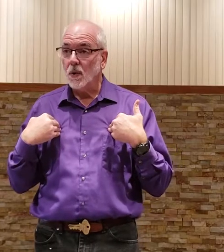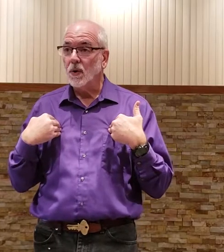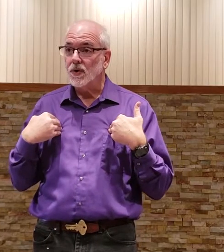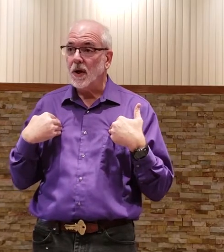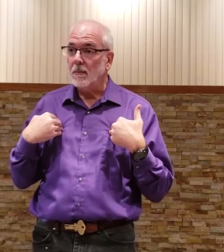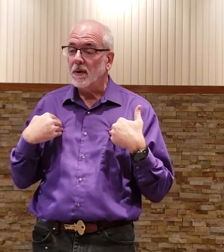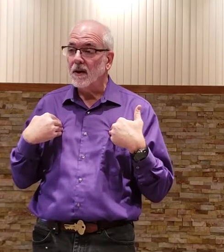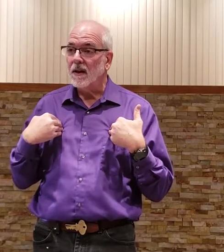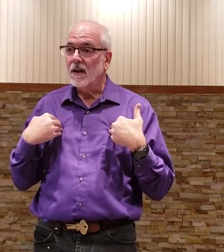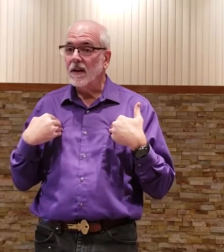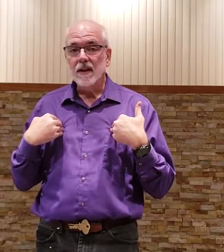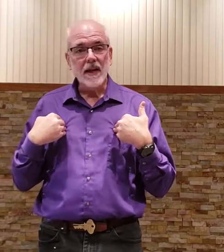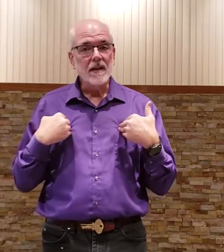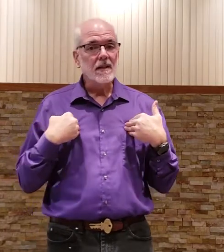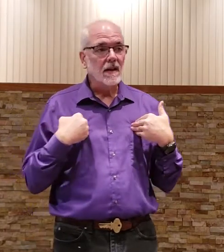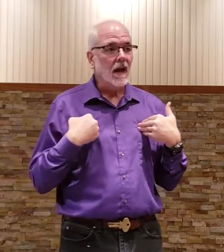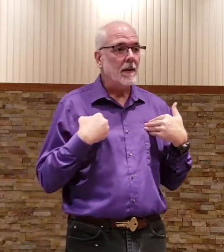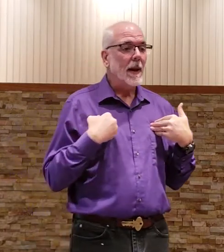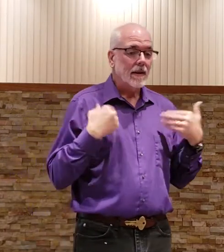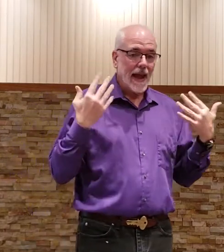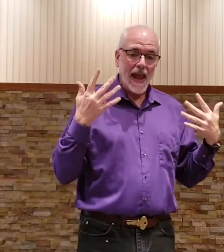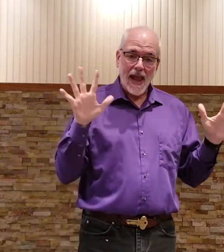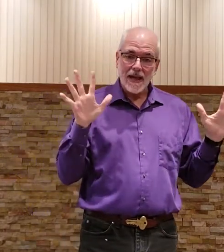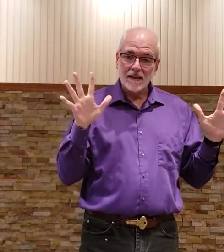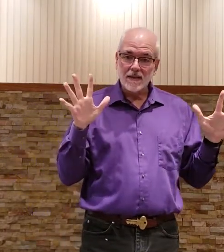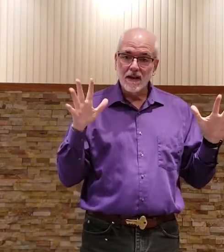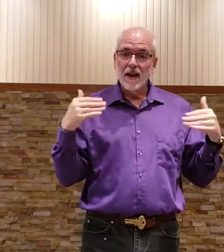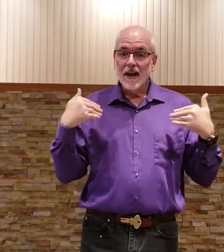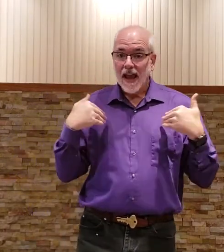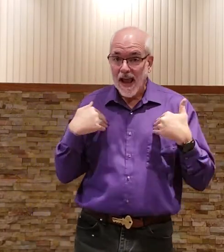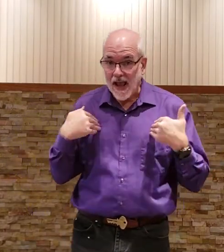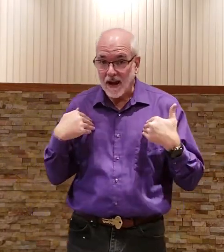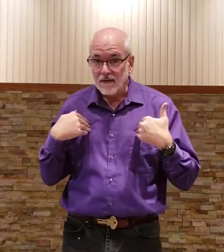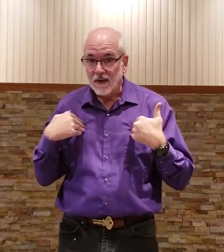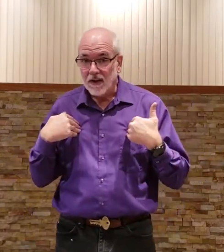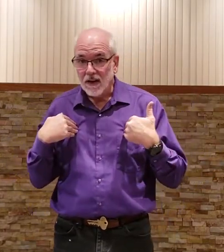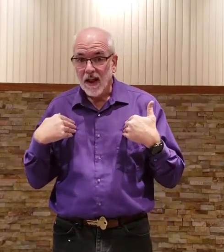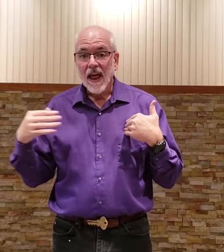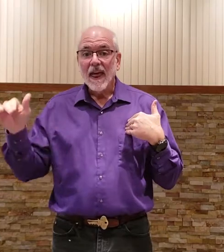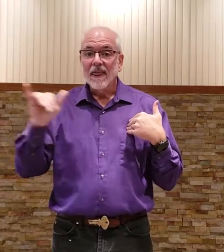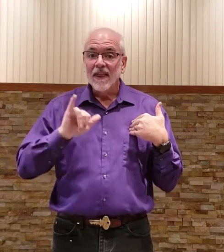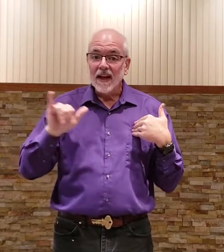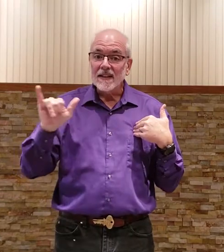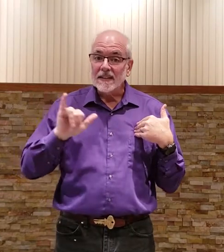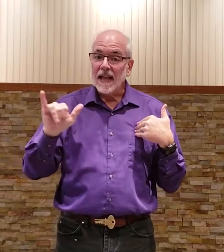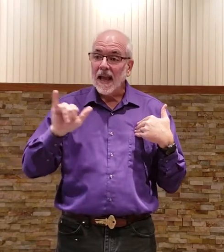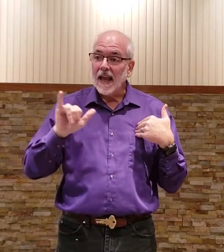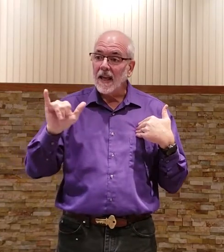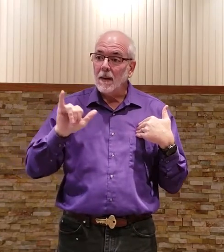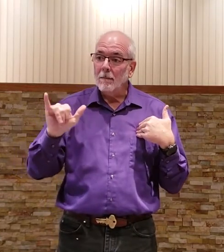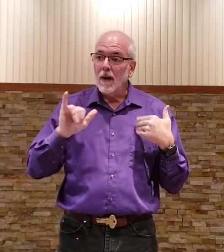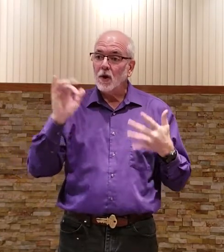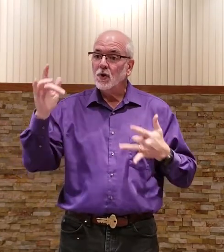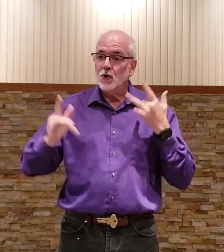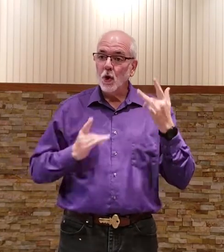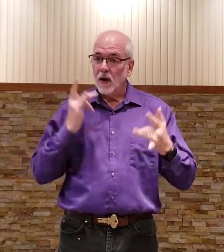ownership in this case it's not past have the same joy